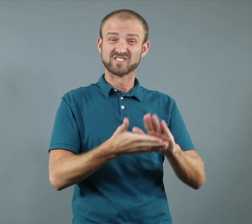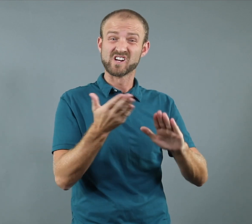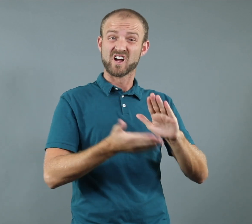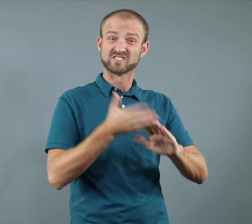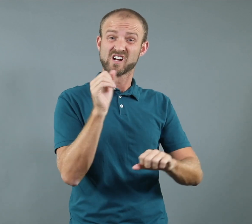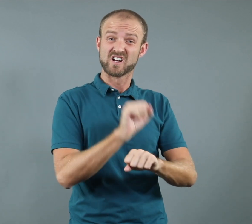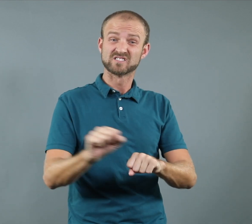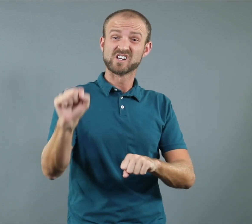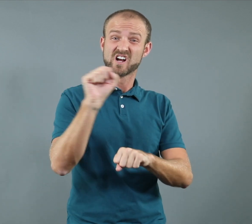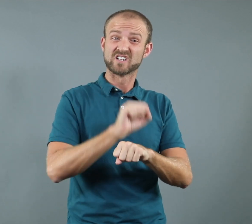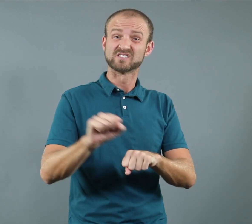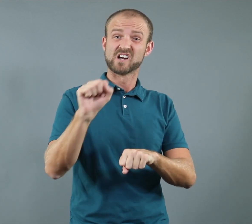to work harder than normal.